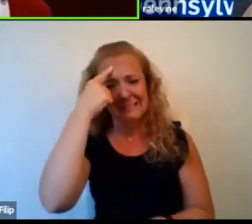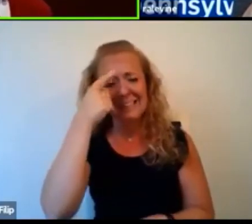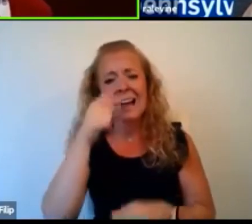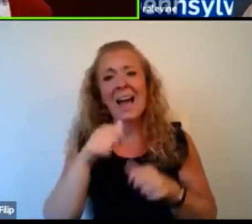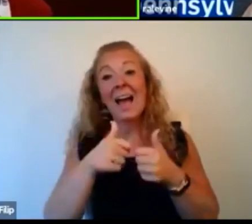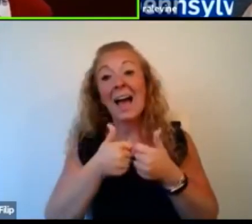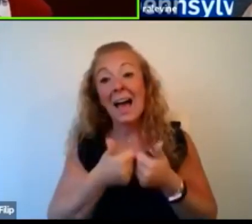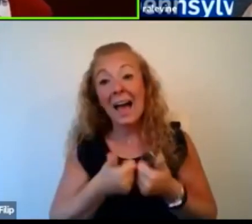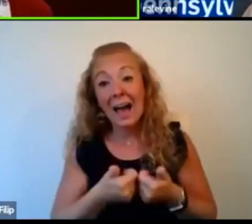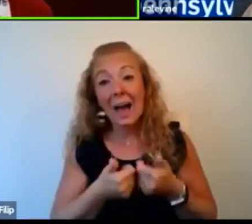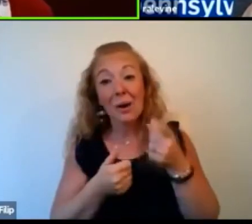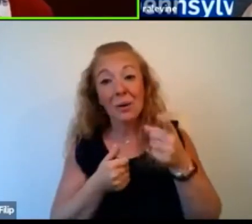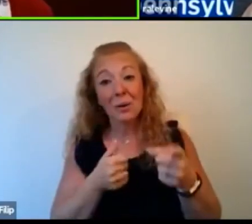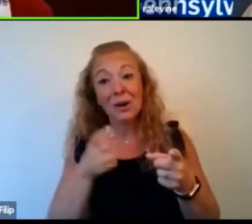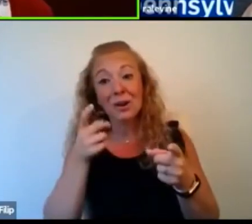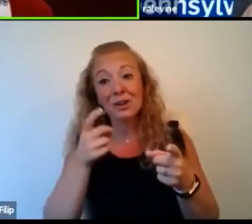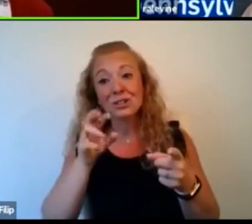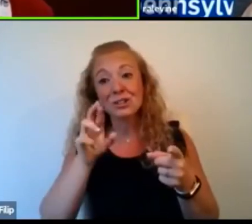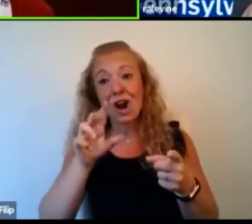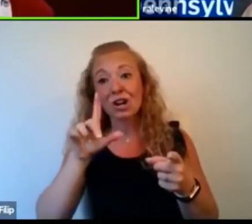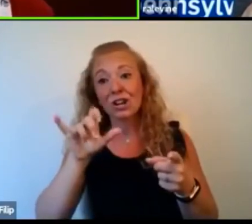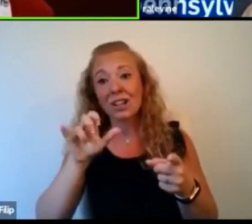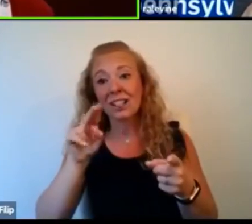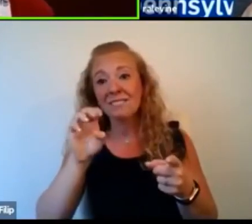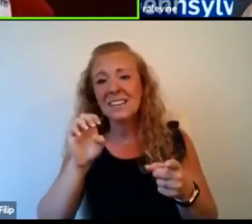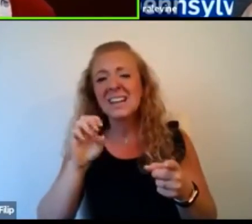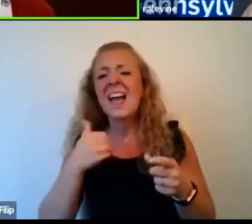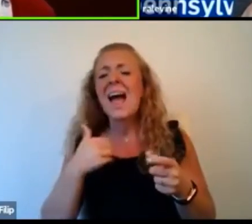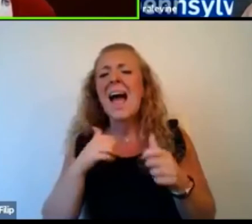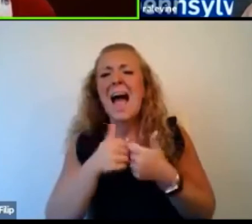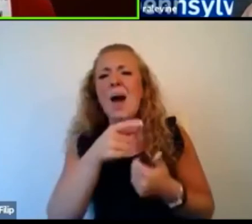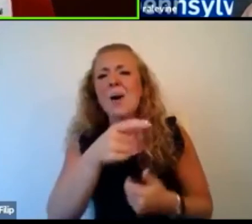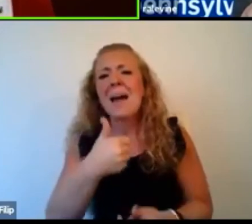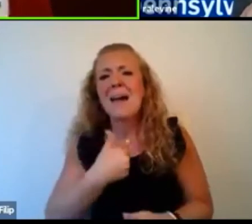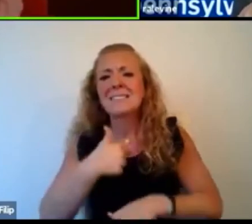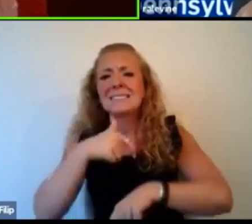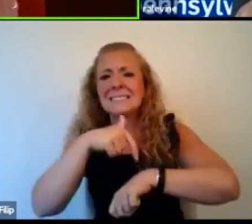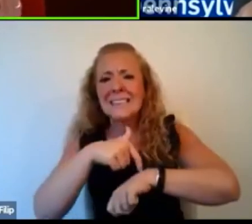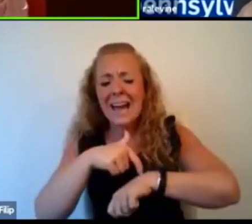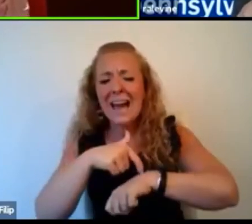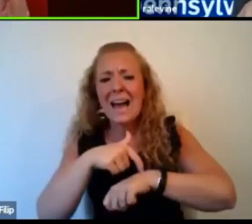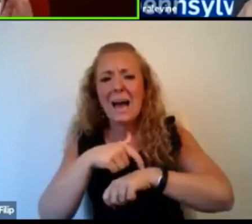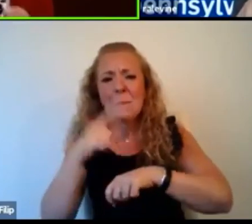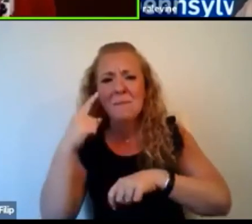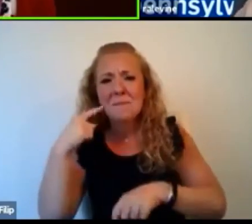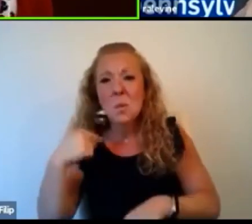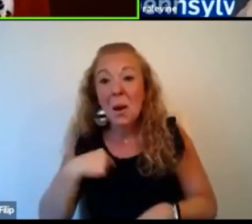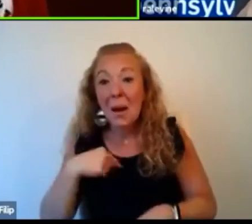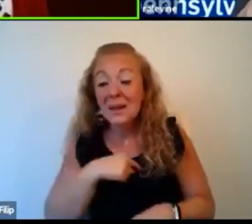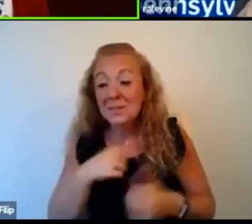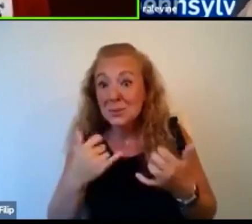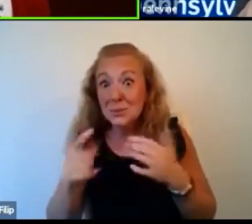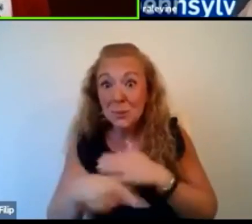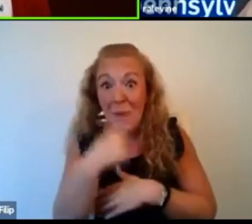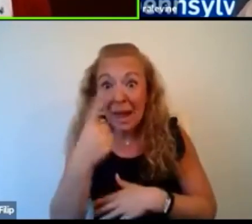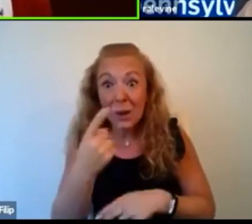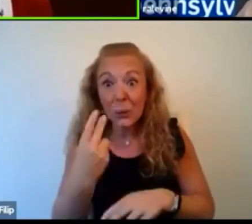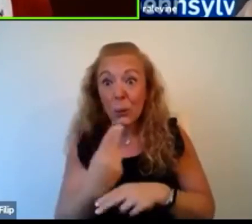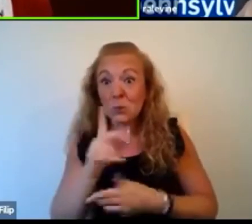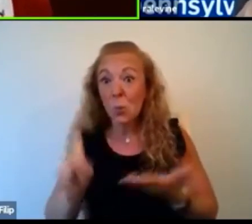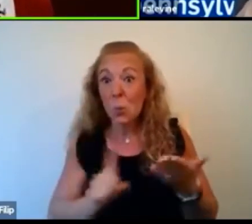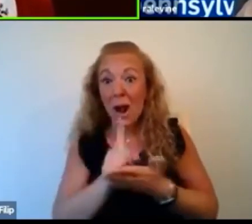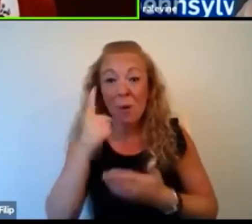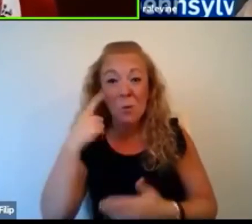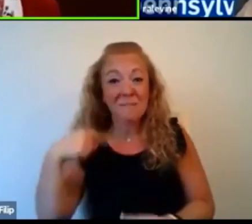is Dr. Levine making time? How is she going to make this carve out this little piece of today, um, for us